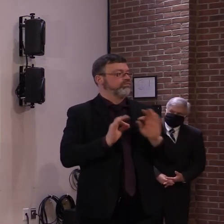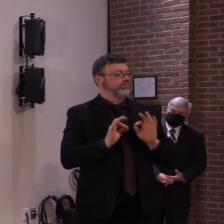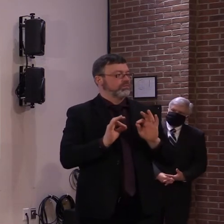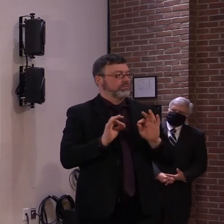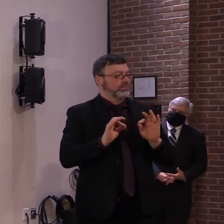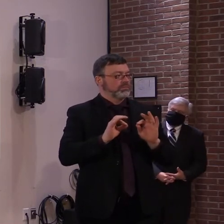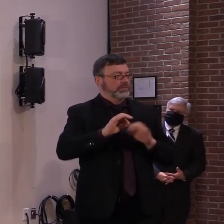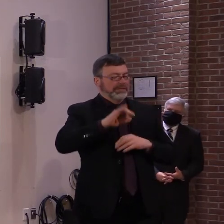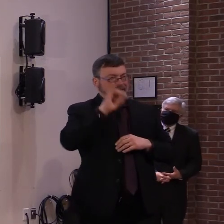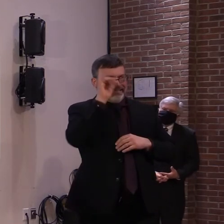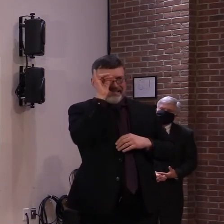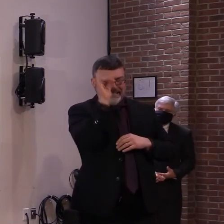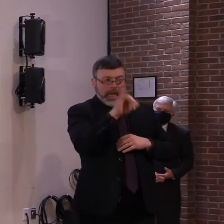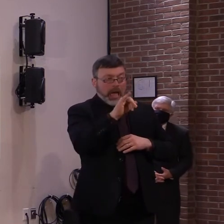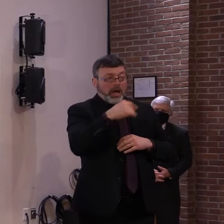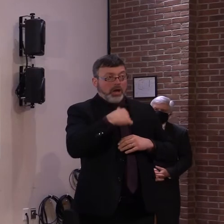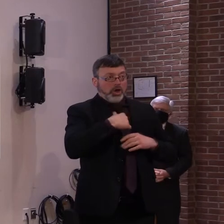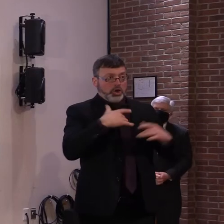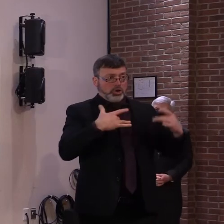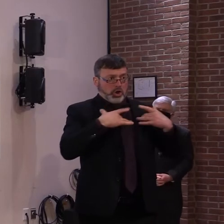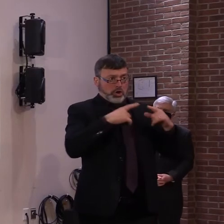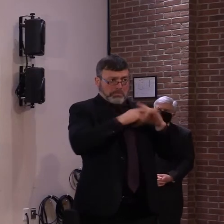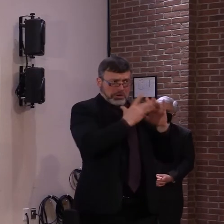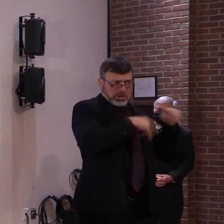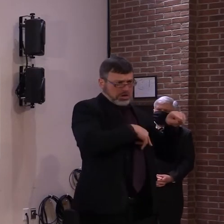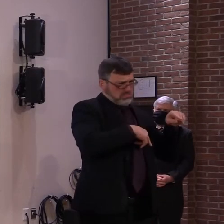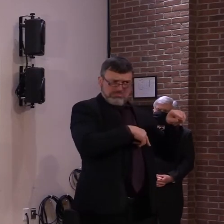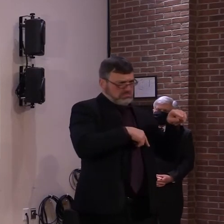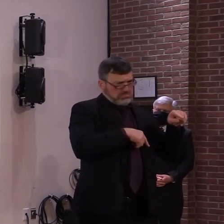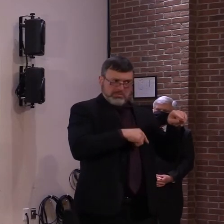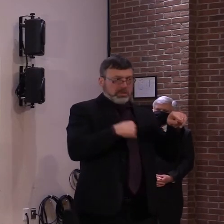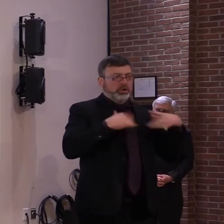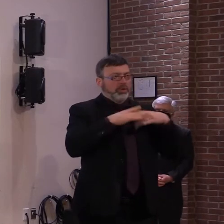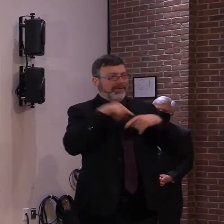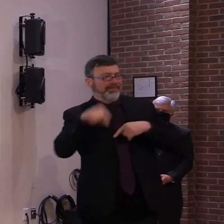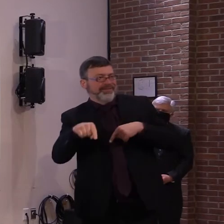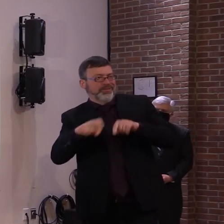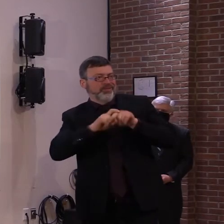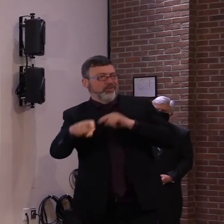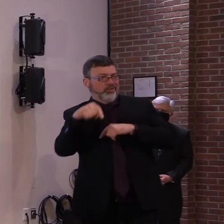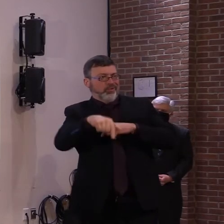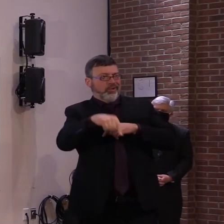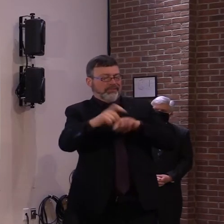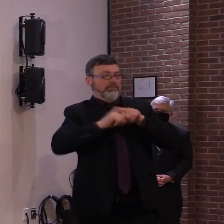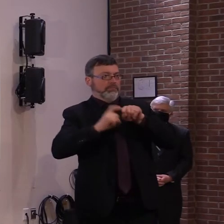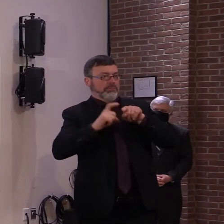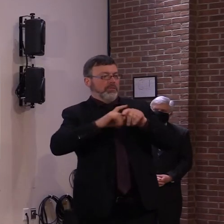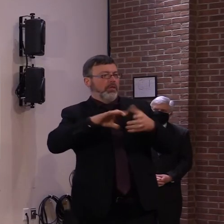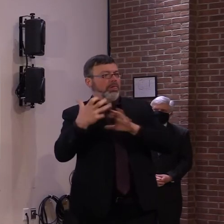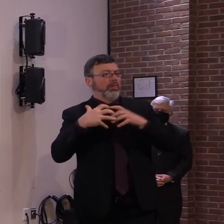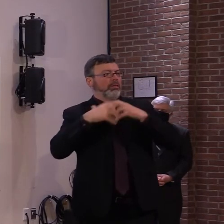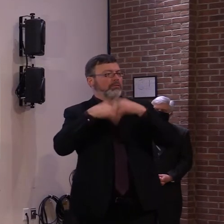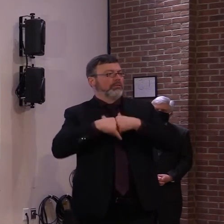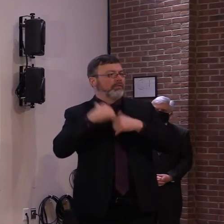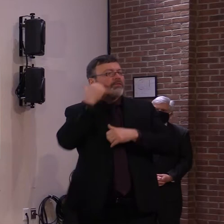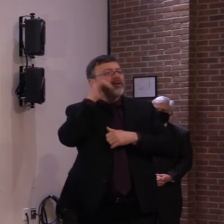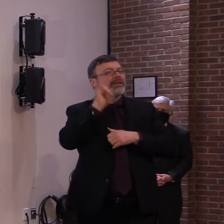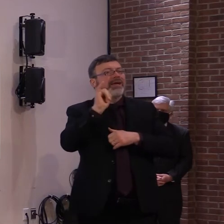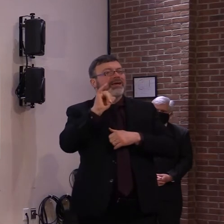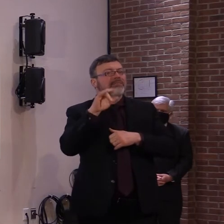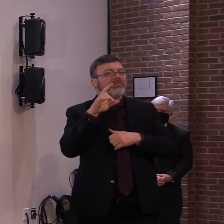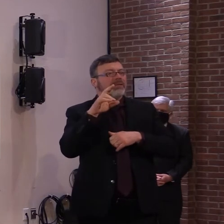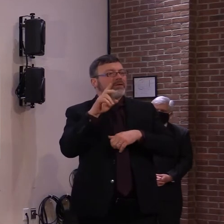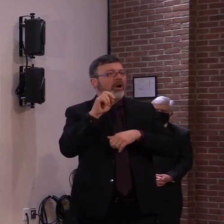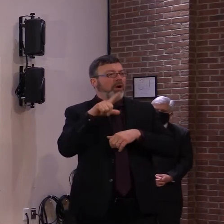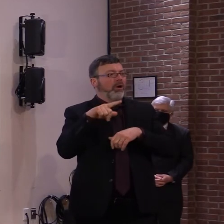uh, the issue, even though we've, utilizing an outside entity, uh, to do the reservations. I don't know if we're, you know, we have